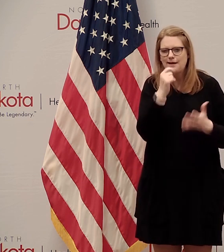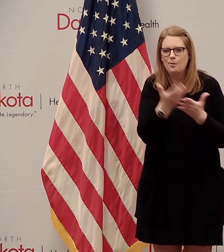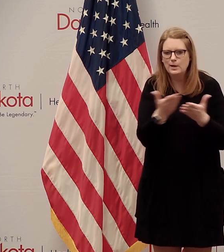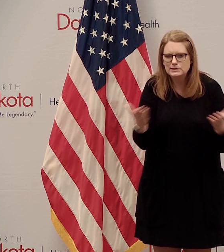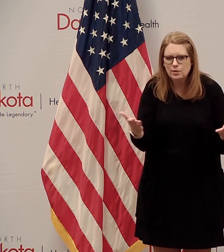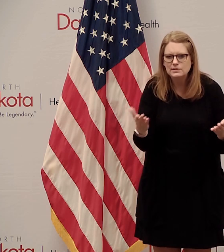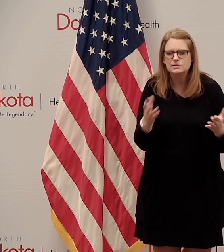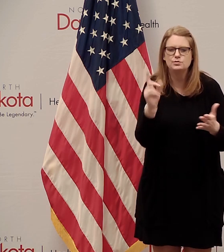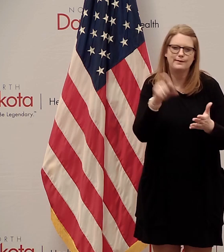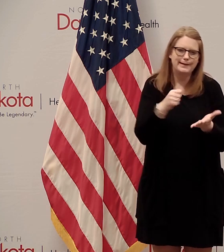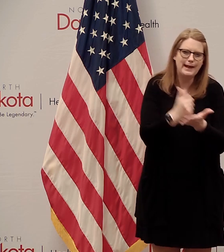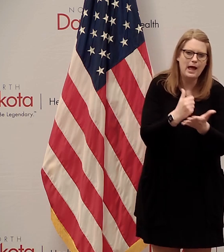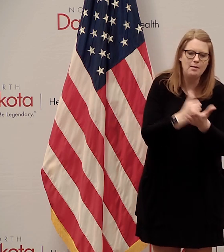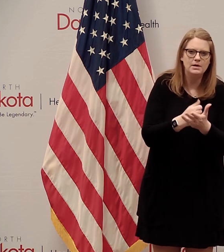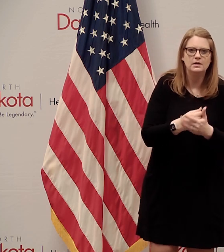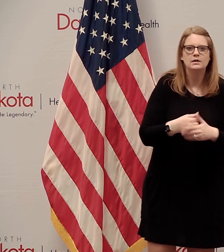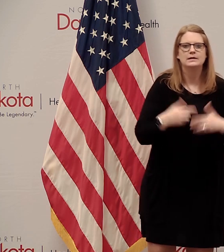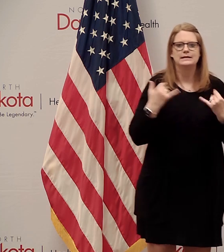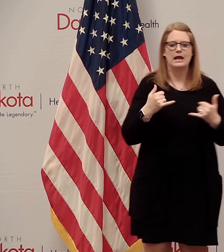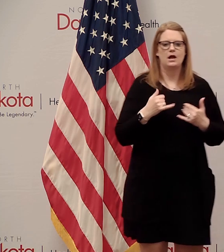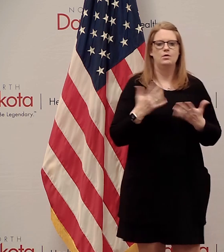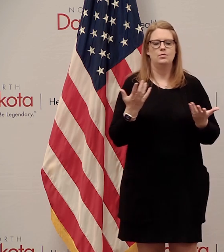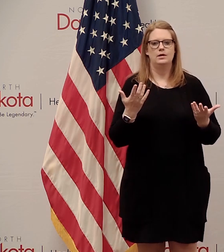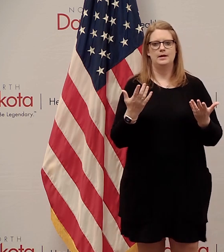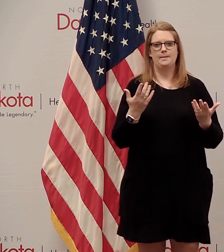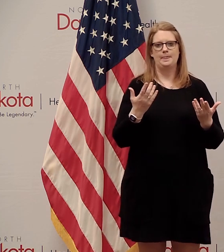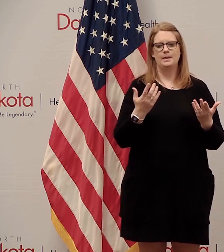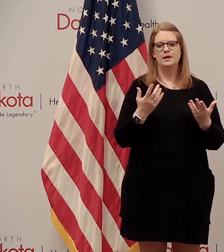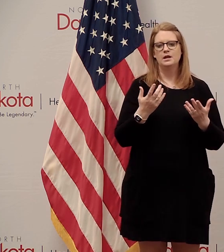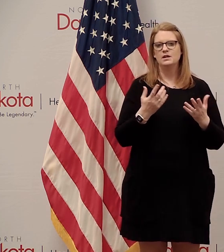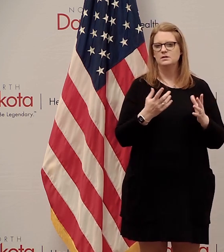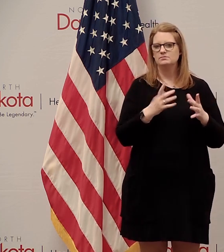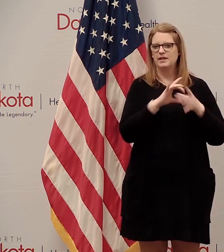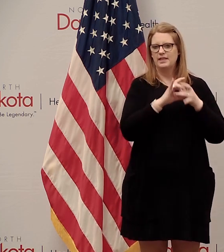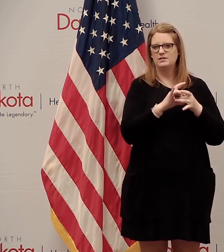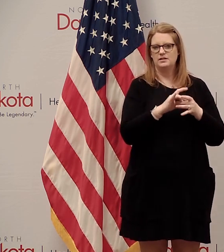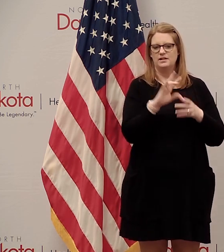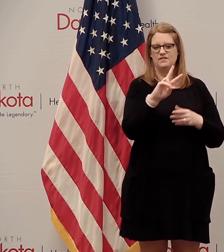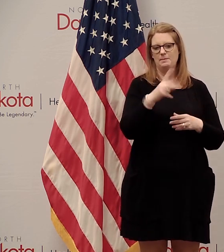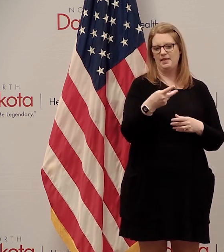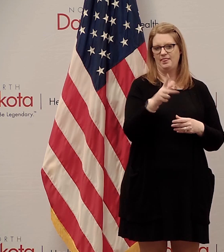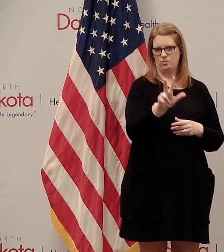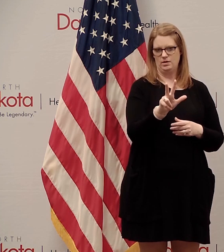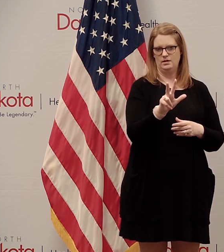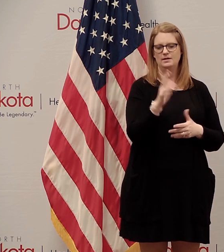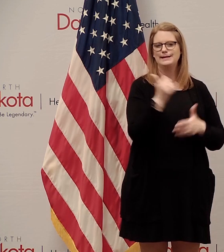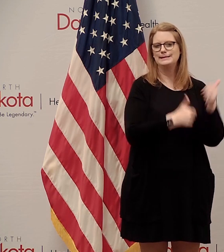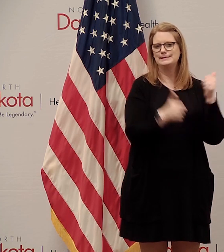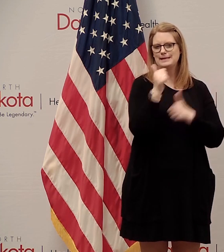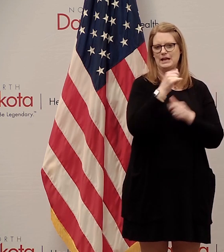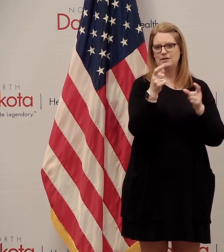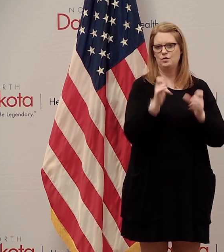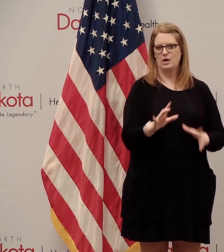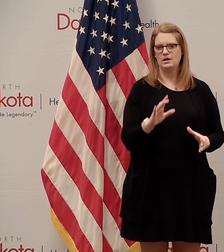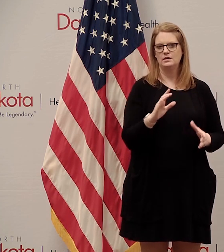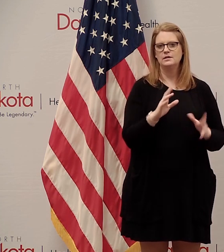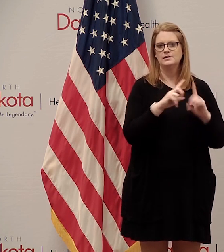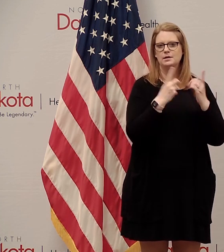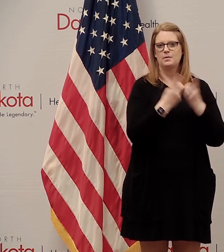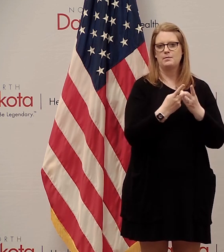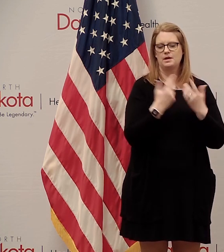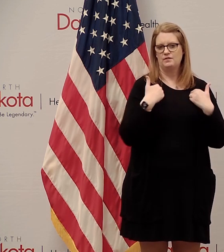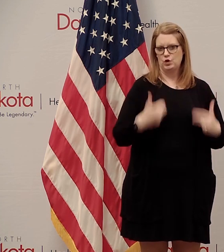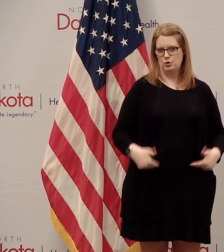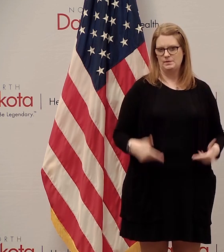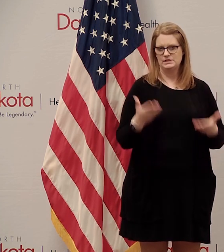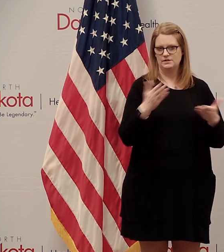on the important work that we're doing uh relative to the vulnerable population protection plan is executive director of the department of